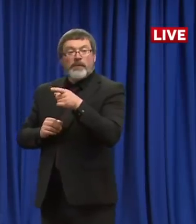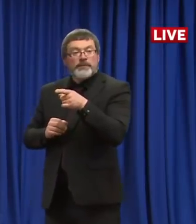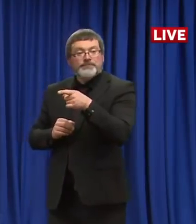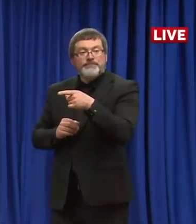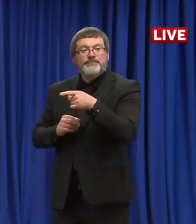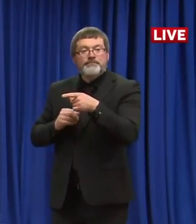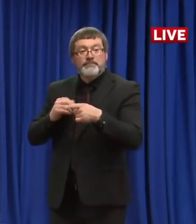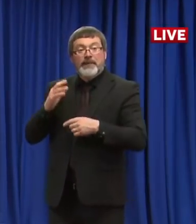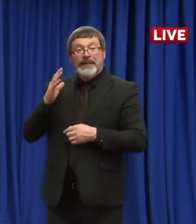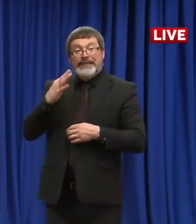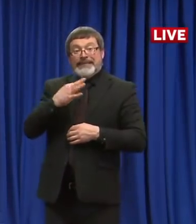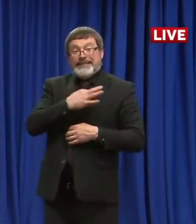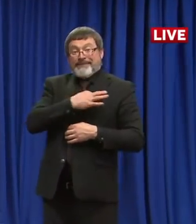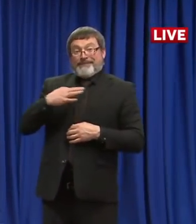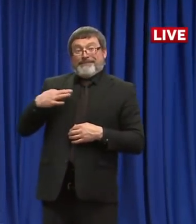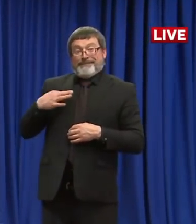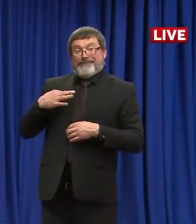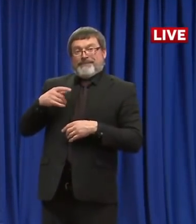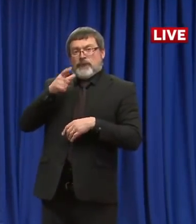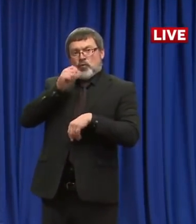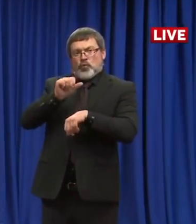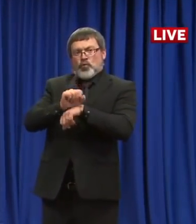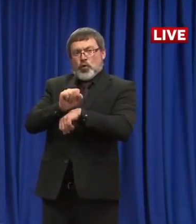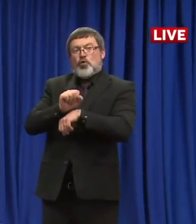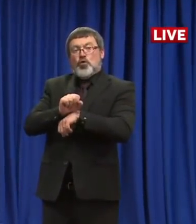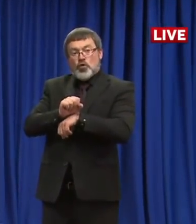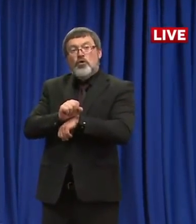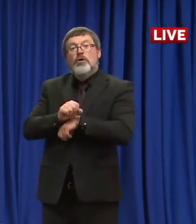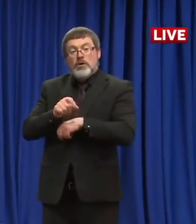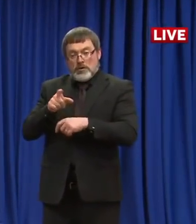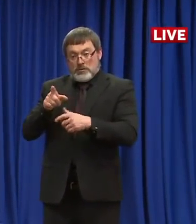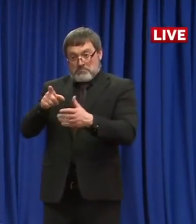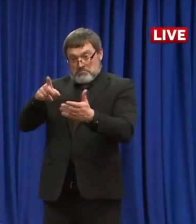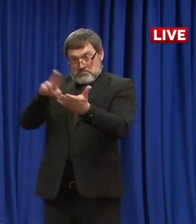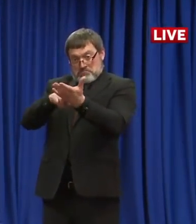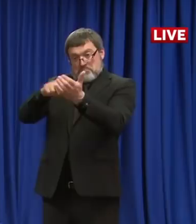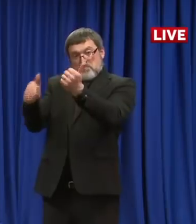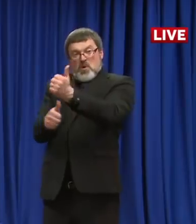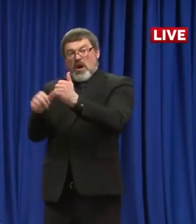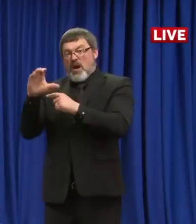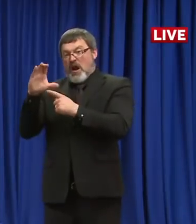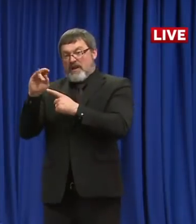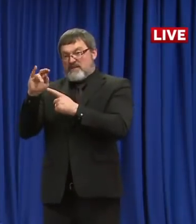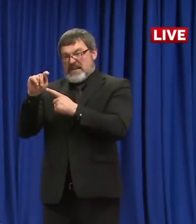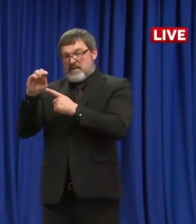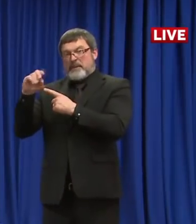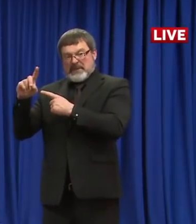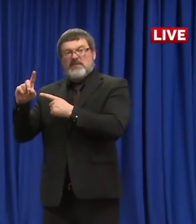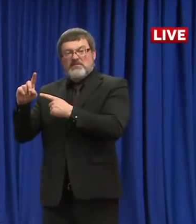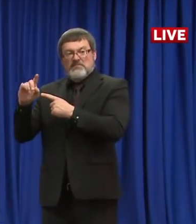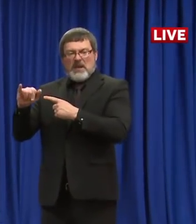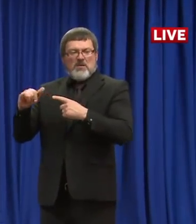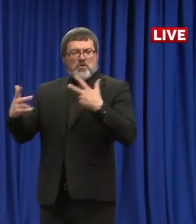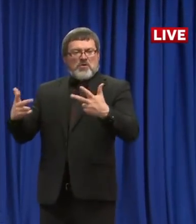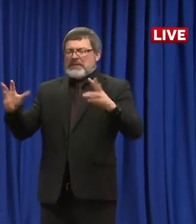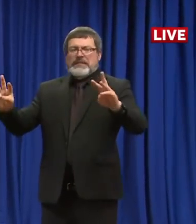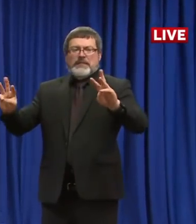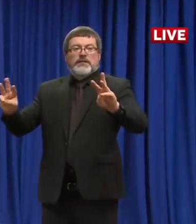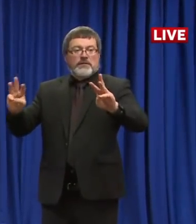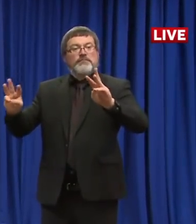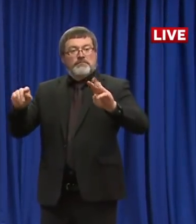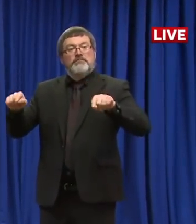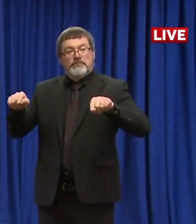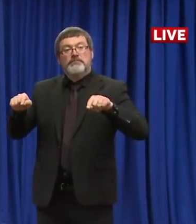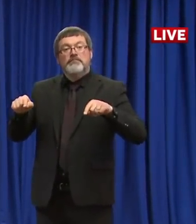So we contracted with ConvenientMD. They are going to partner with all long-term care facilities, which